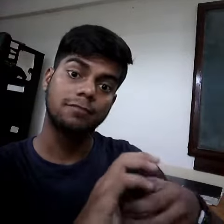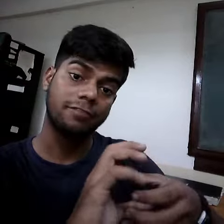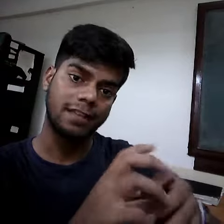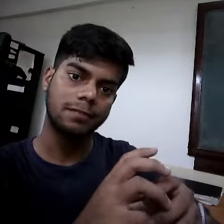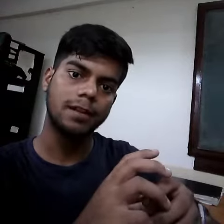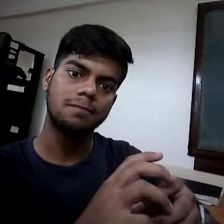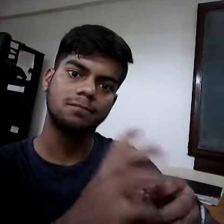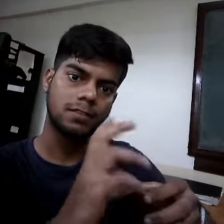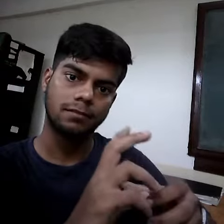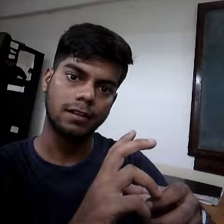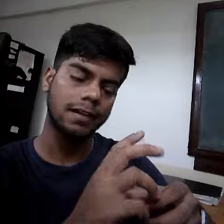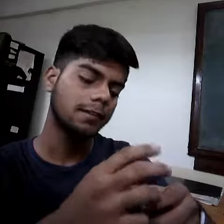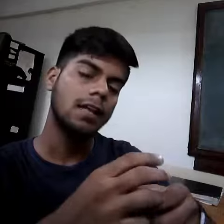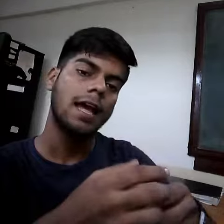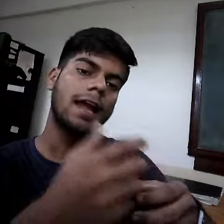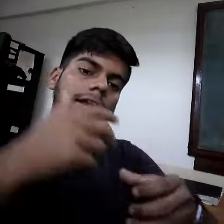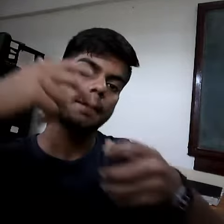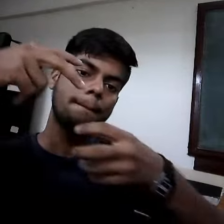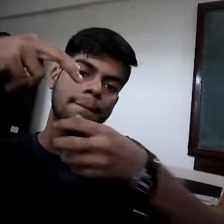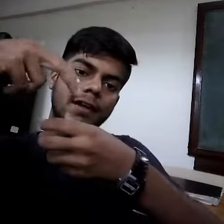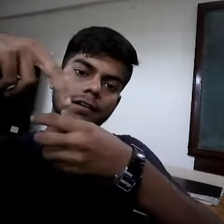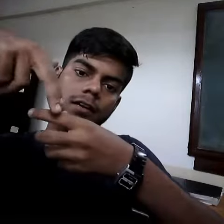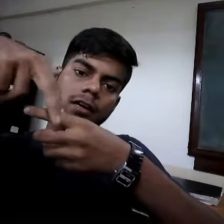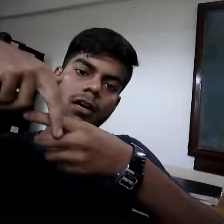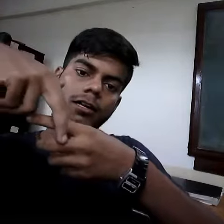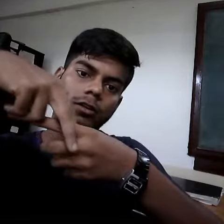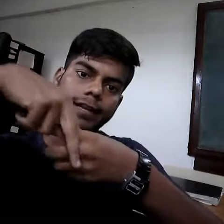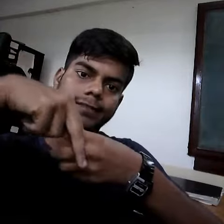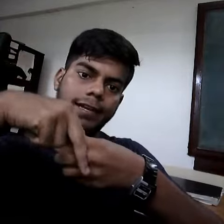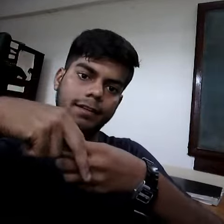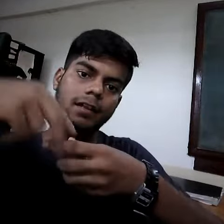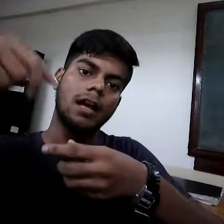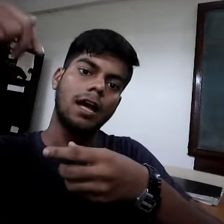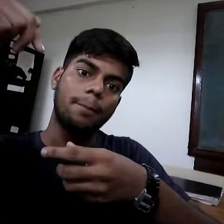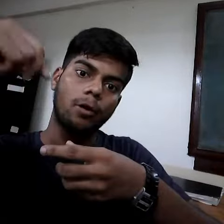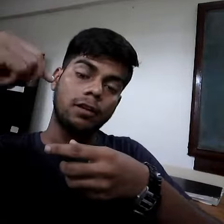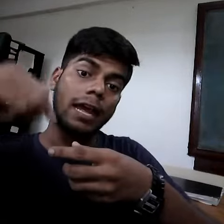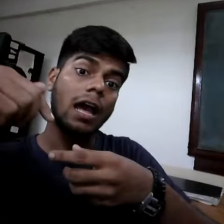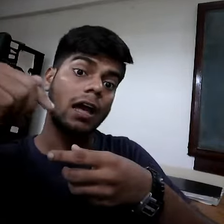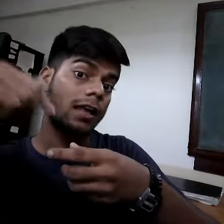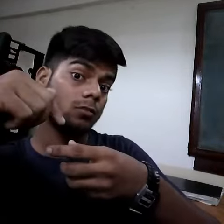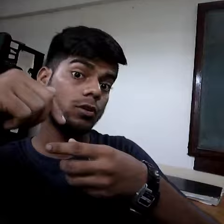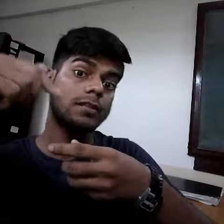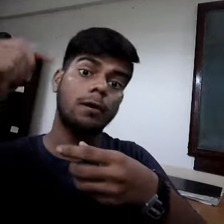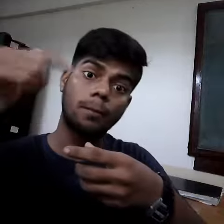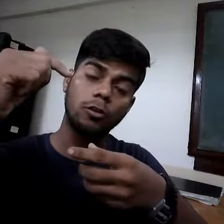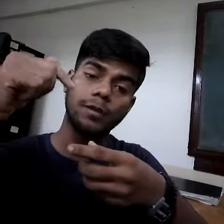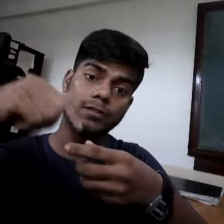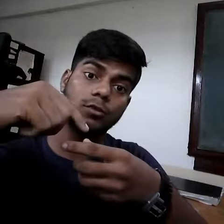flexible, right? And make cut on that site. A pot rack as known as a polymerase, known